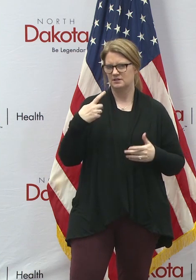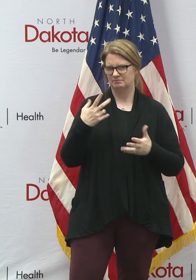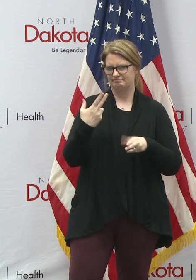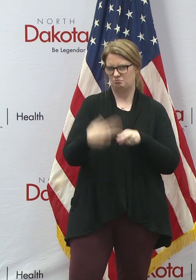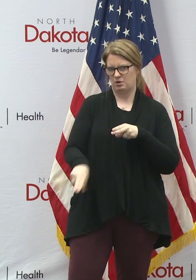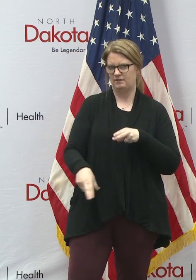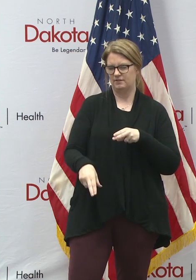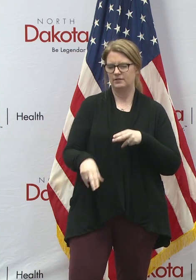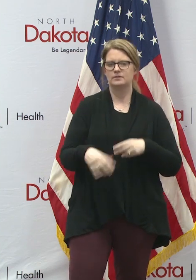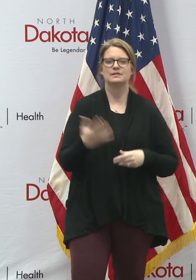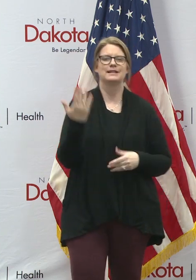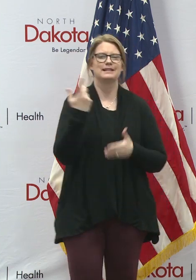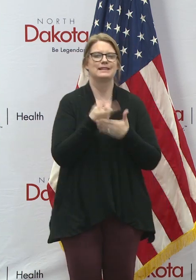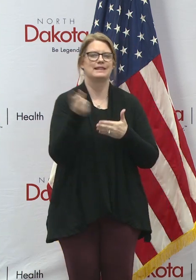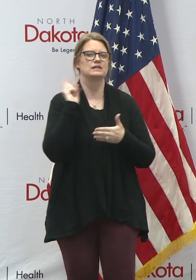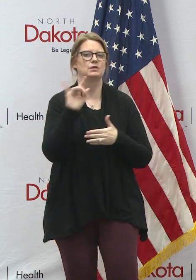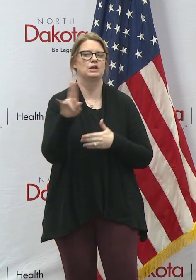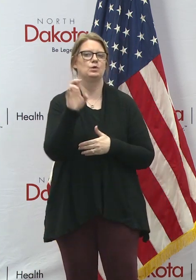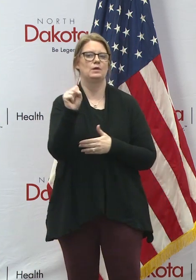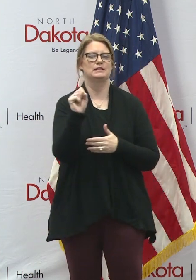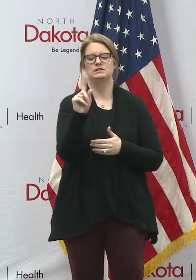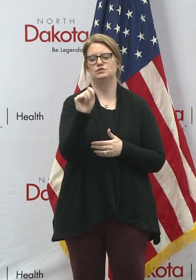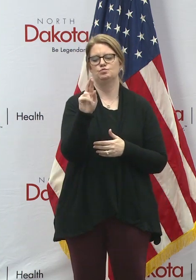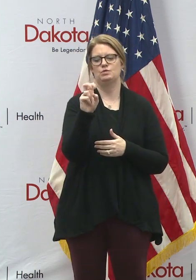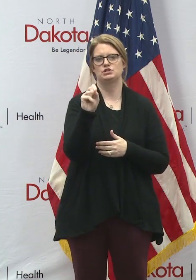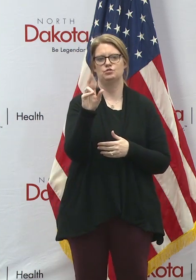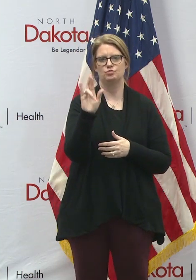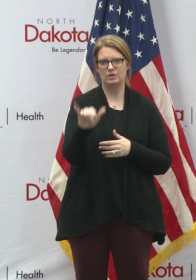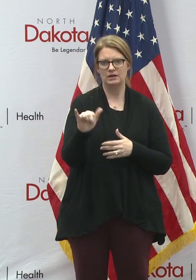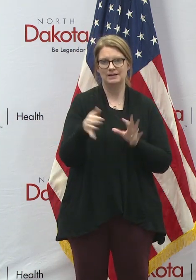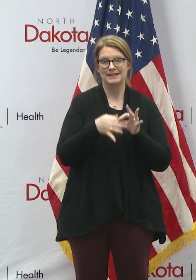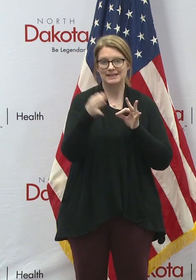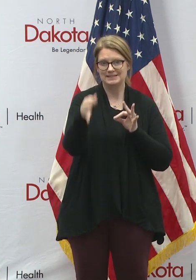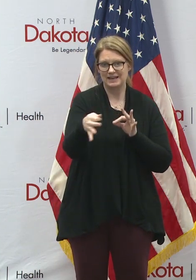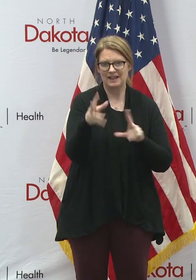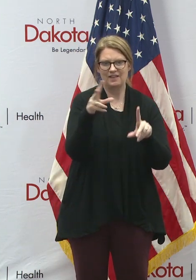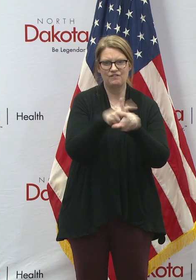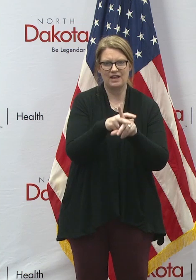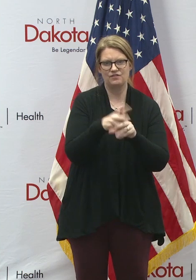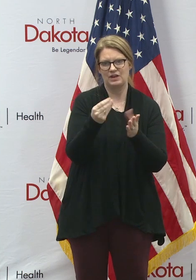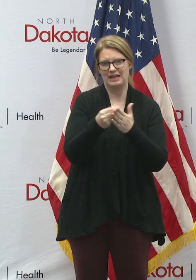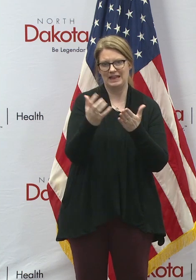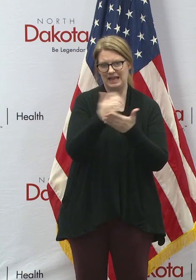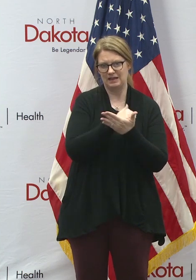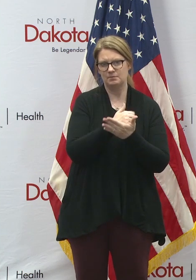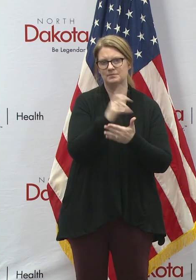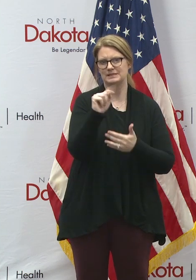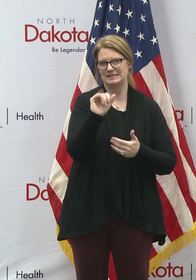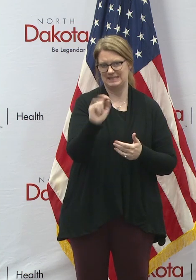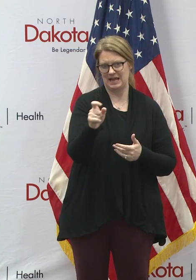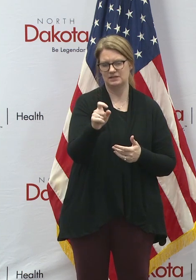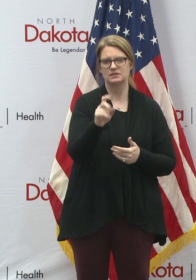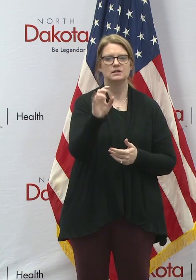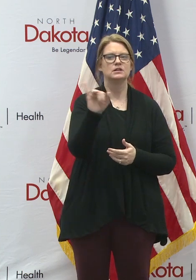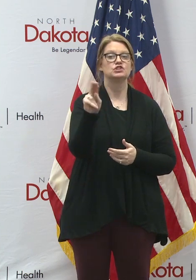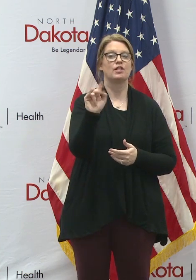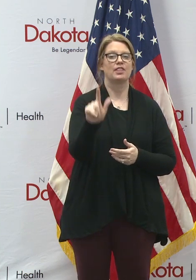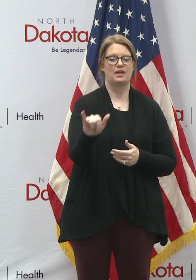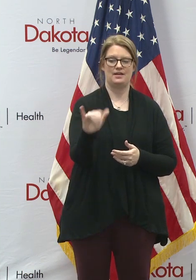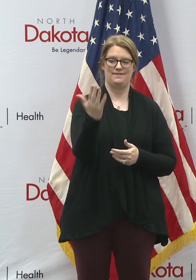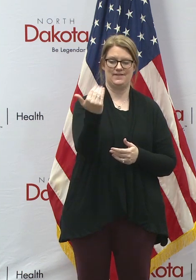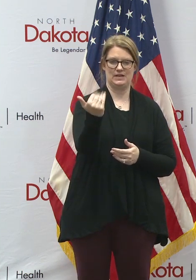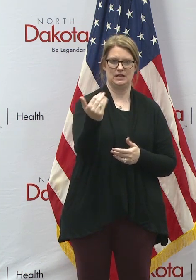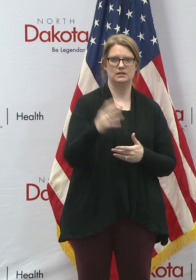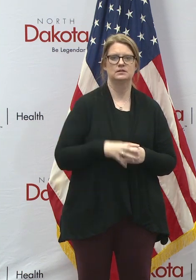Last week, the U.S. Treasury announced that they were extending the income tax filing deadline to July 15th. This decision is intended